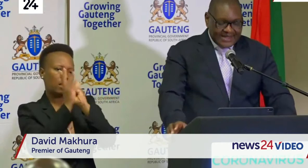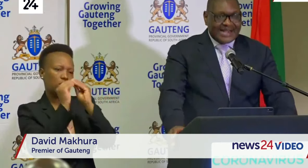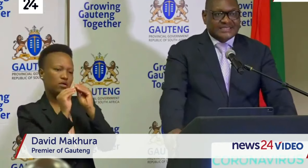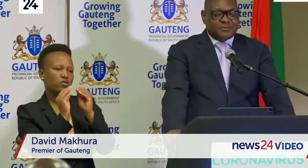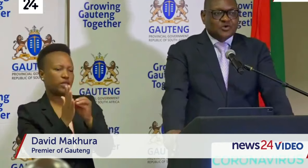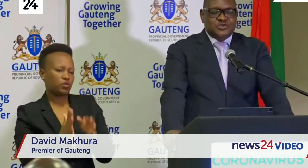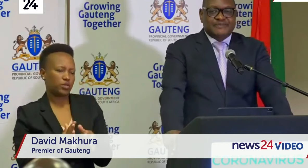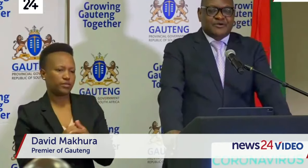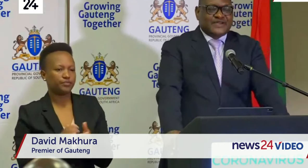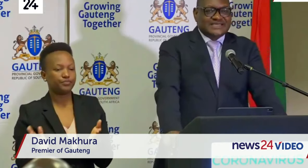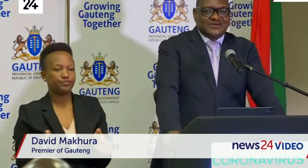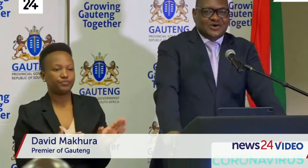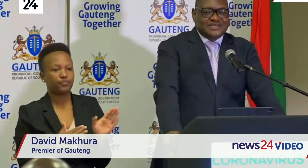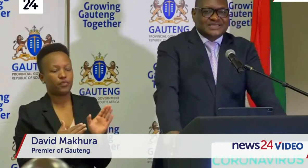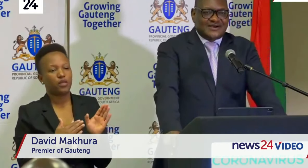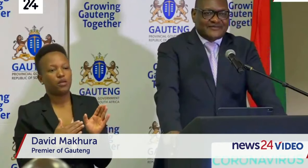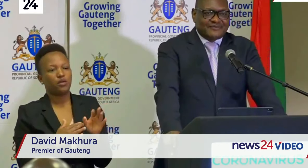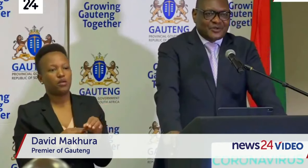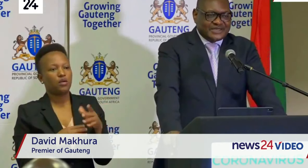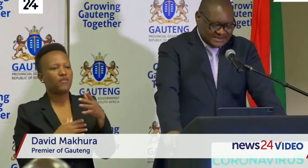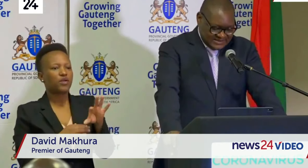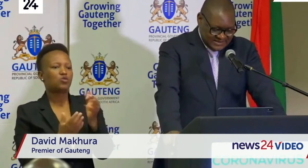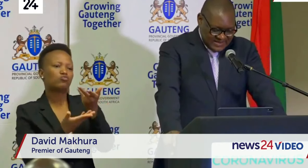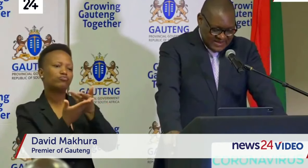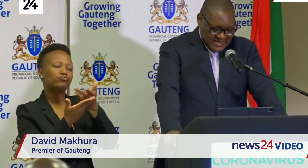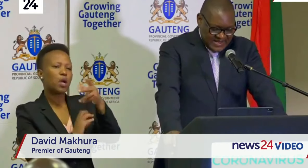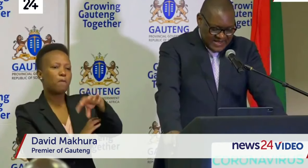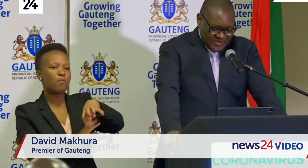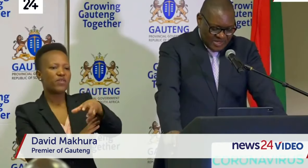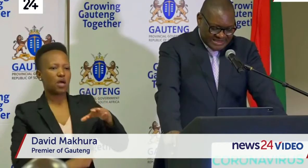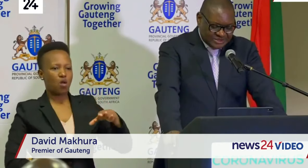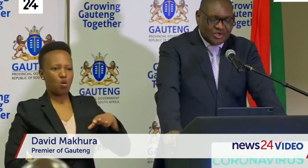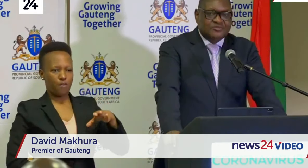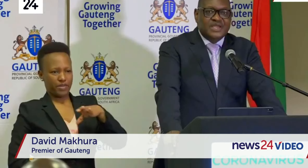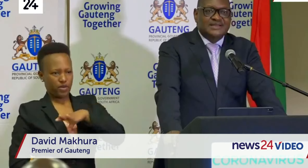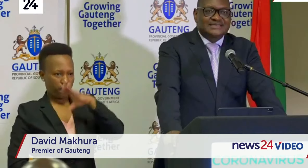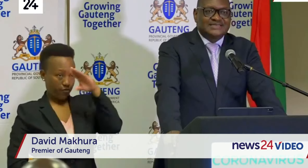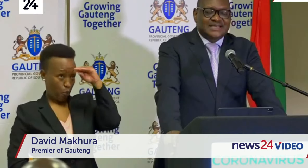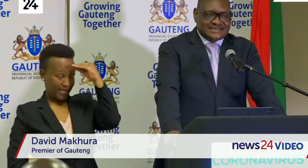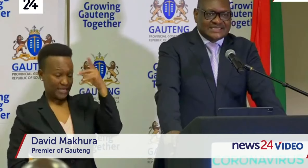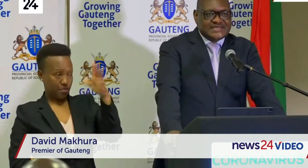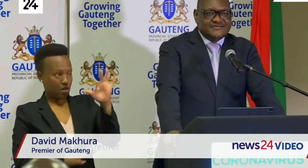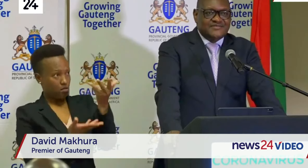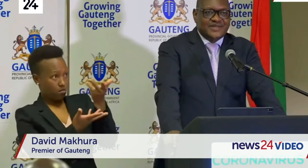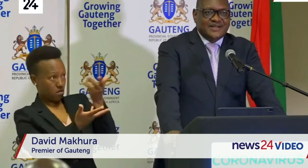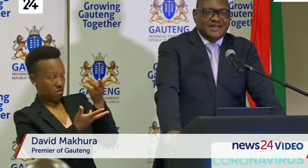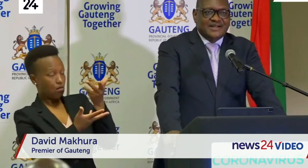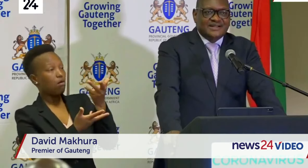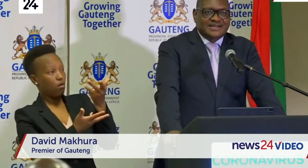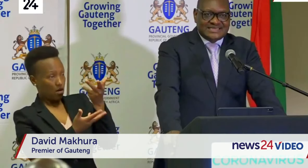I spoke to the provincial commissioner of the police who has assured me that there is a team